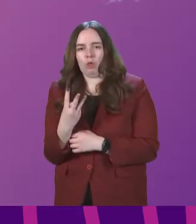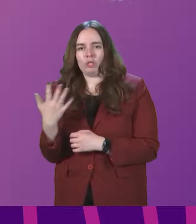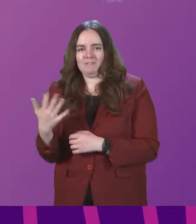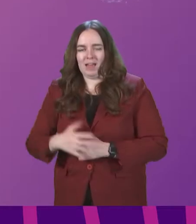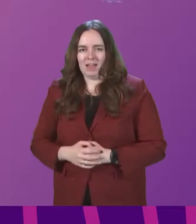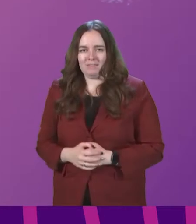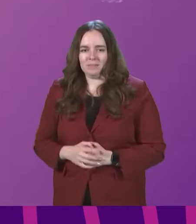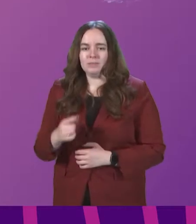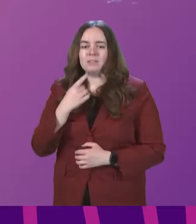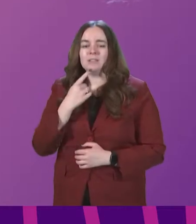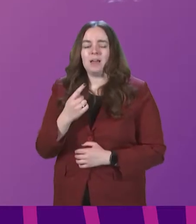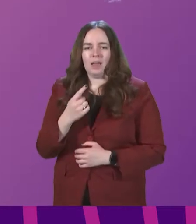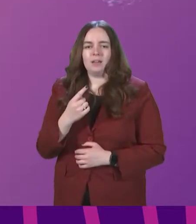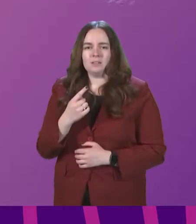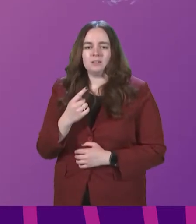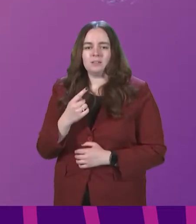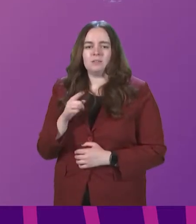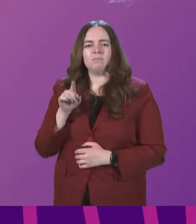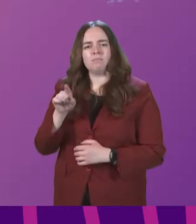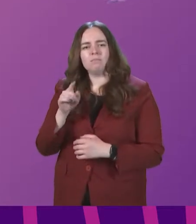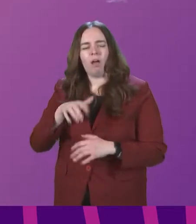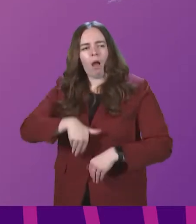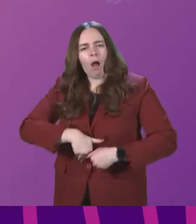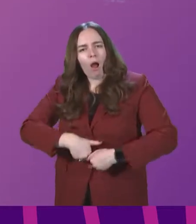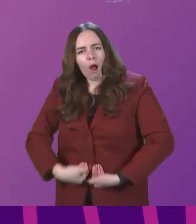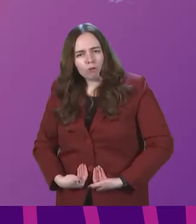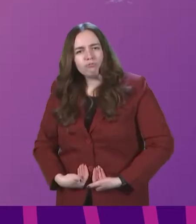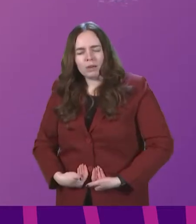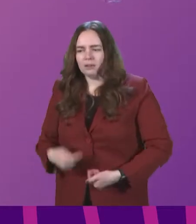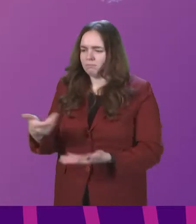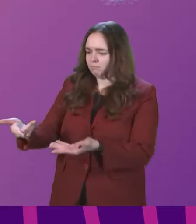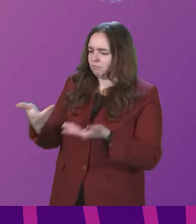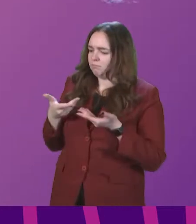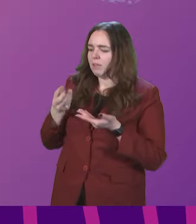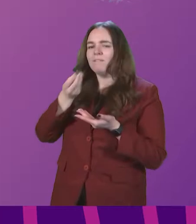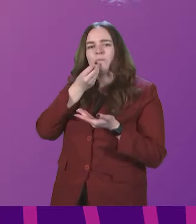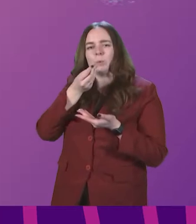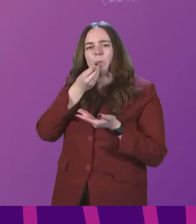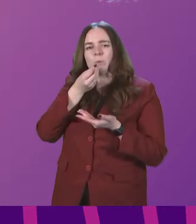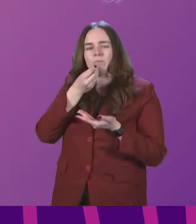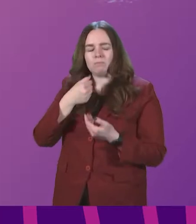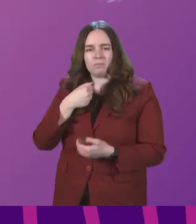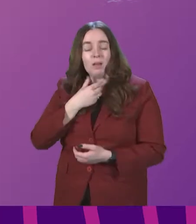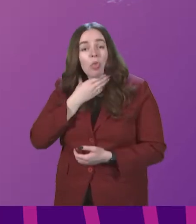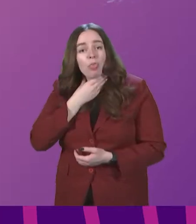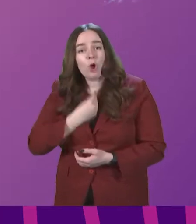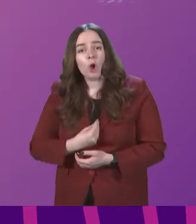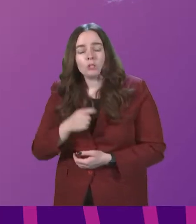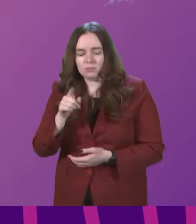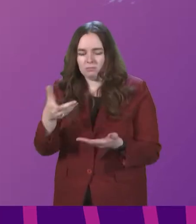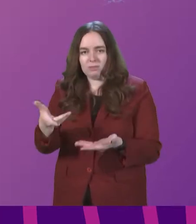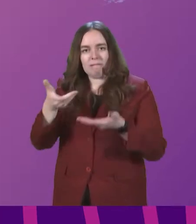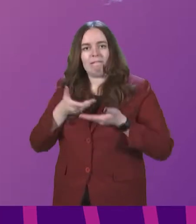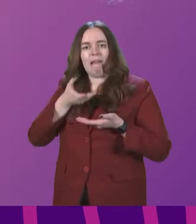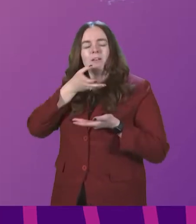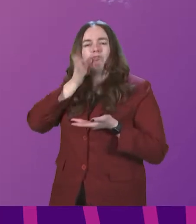It says there, For I was hungry, and you gave me something to eat. I was thirsty, and you gave me something